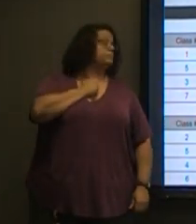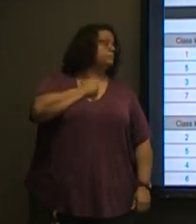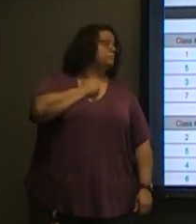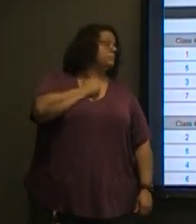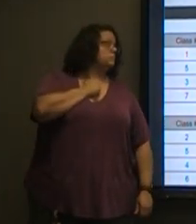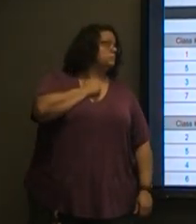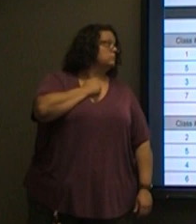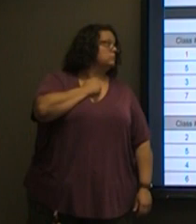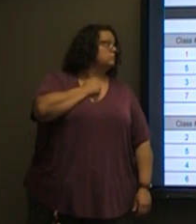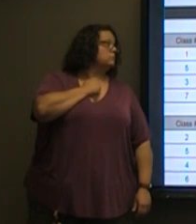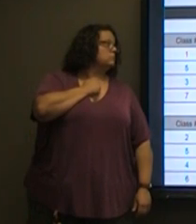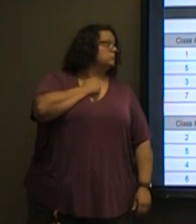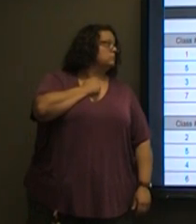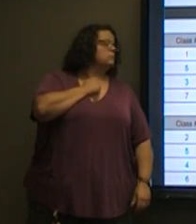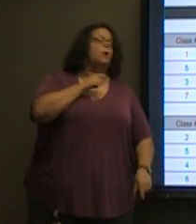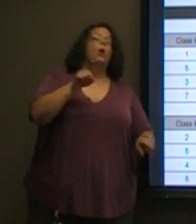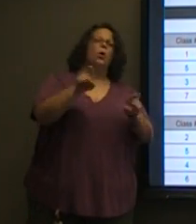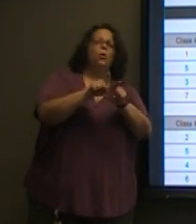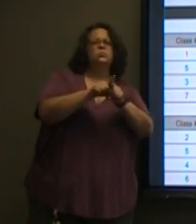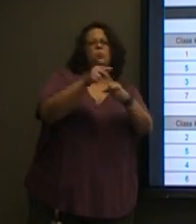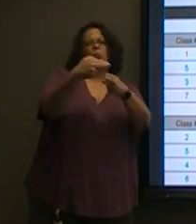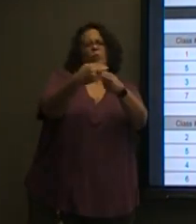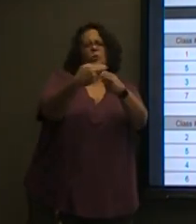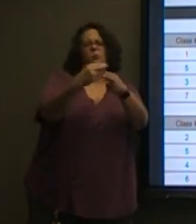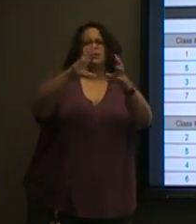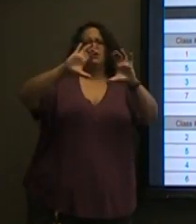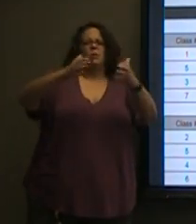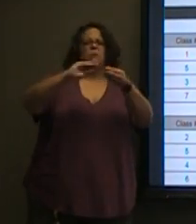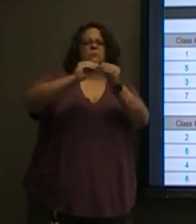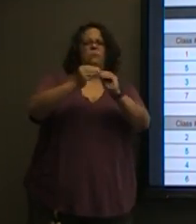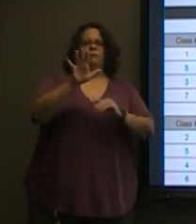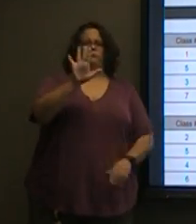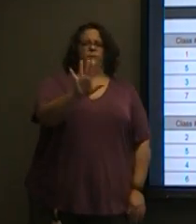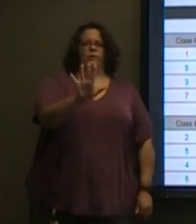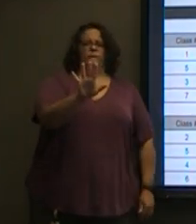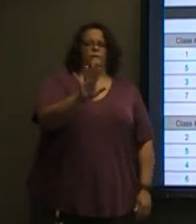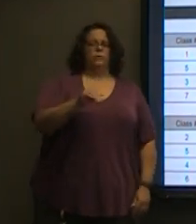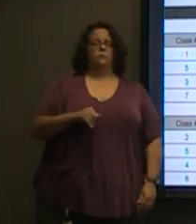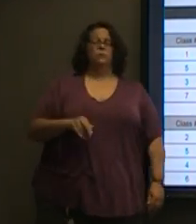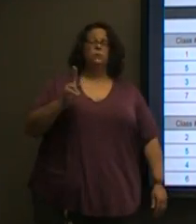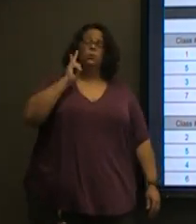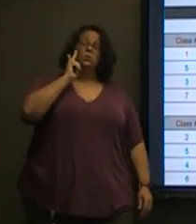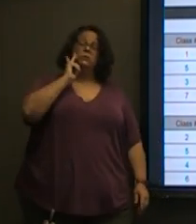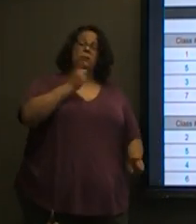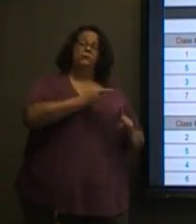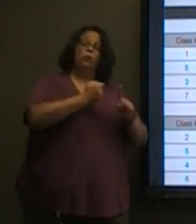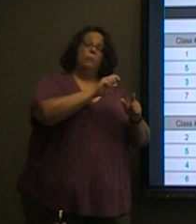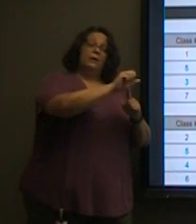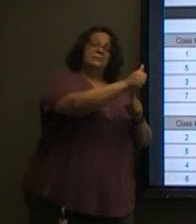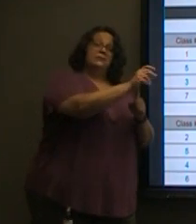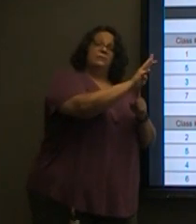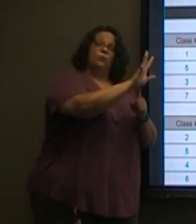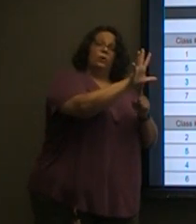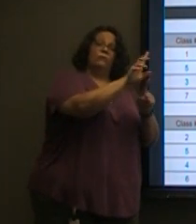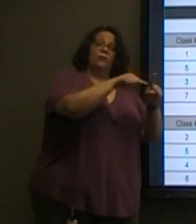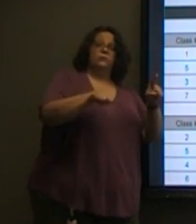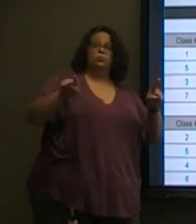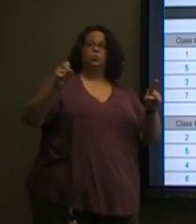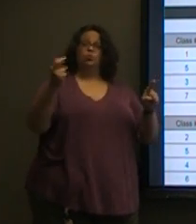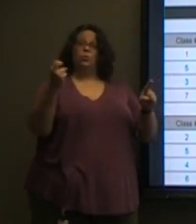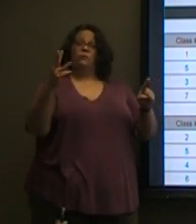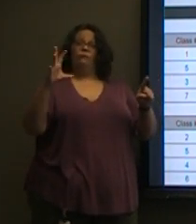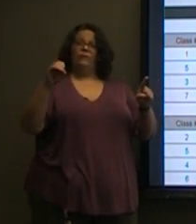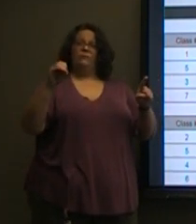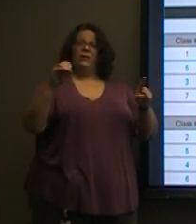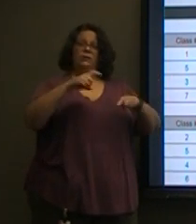Also known as class number five. And as you can see, it goes from 1045 to 1250 every single day.